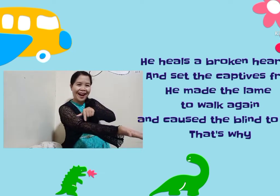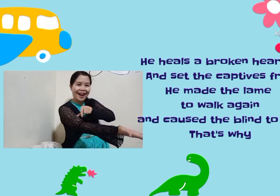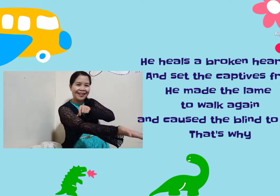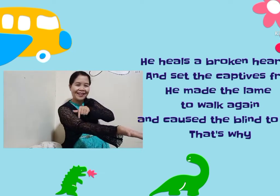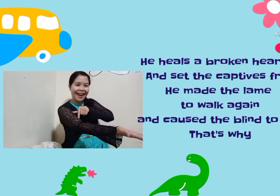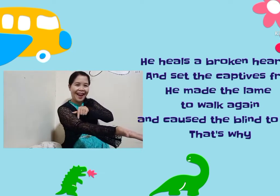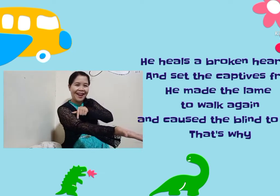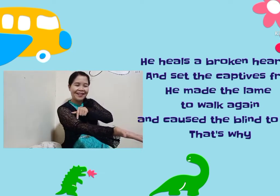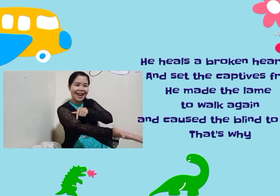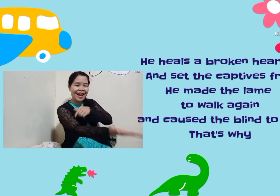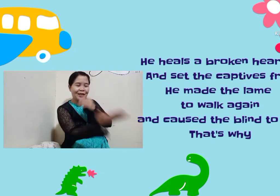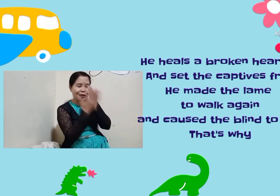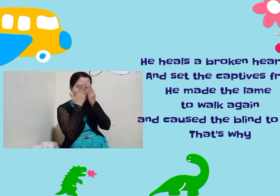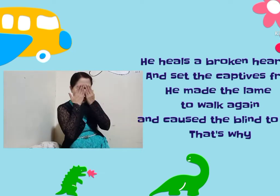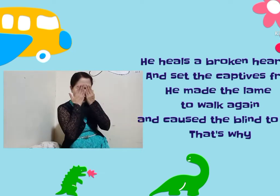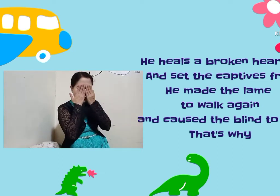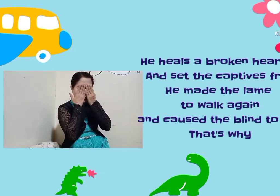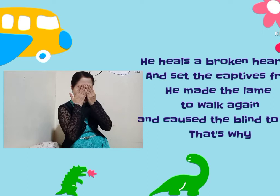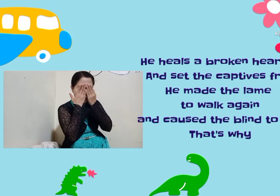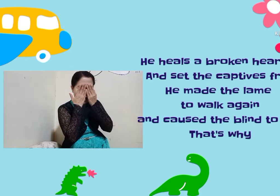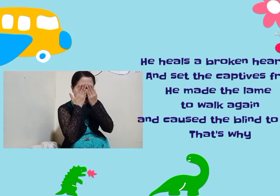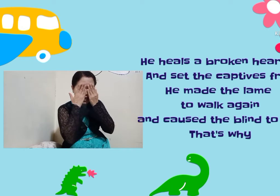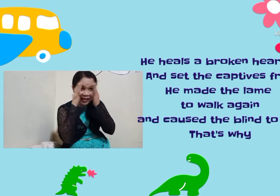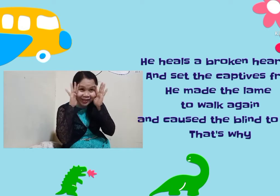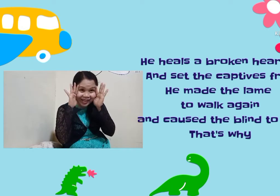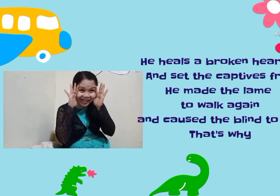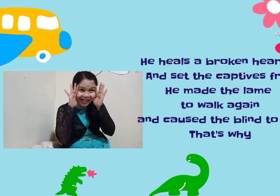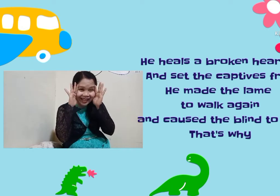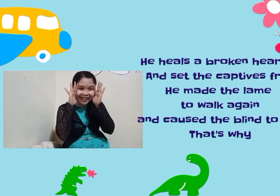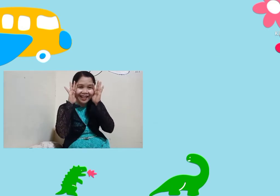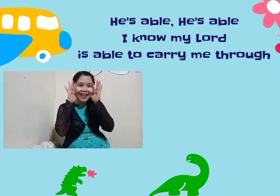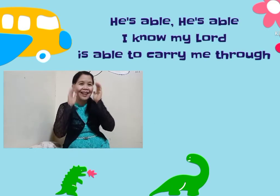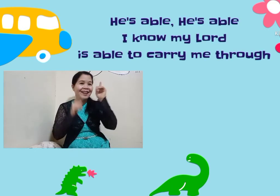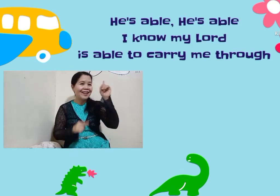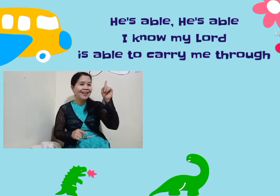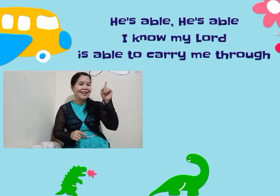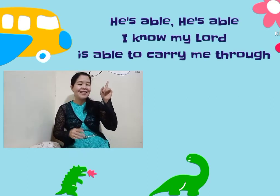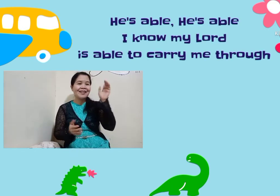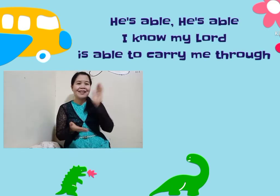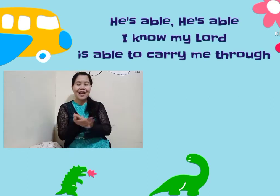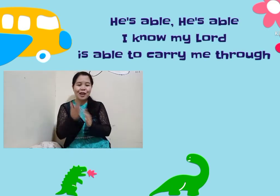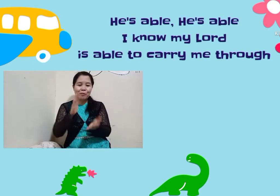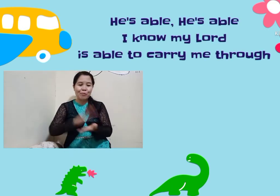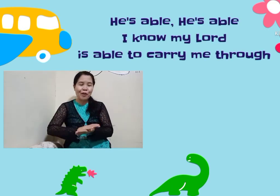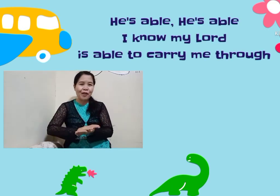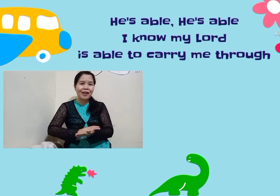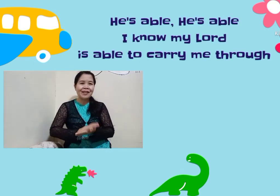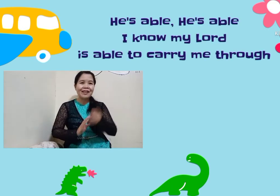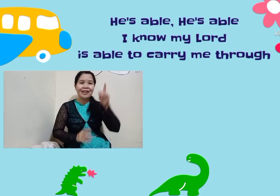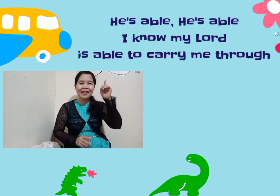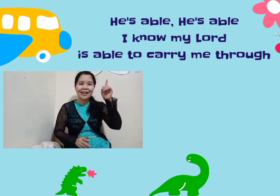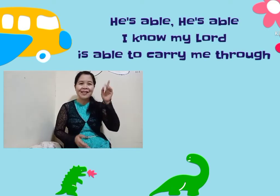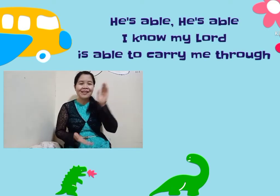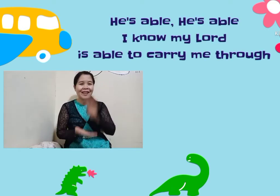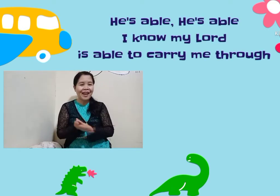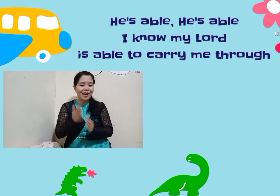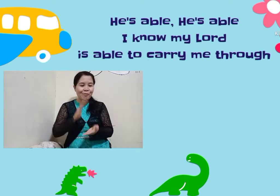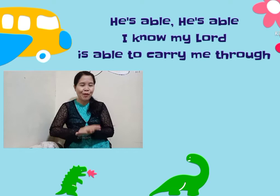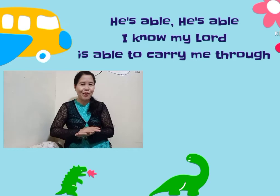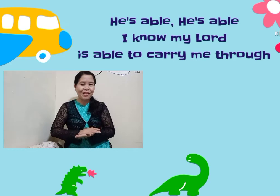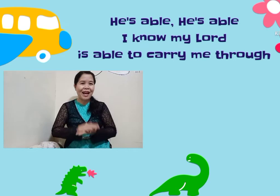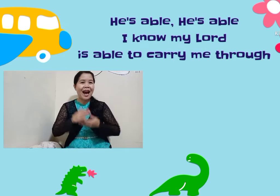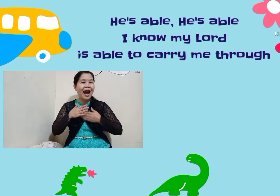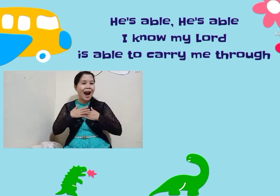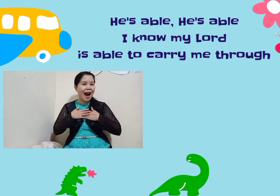walk again and cause the blind to see. He is able, he is